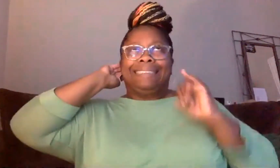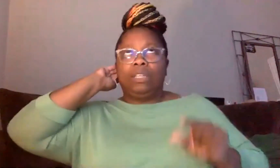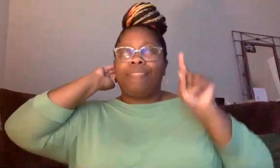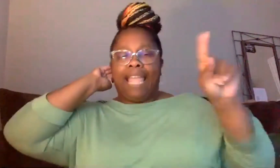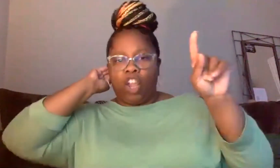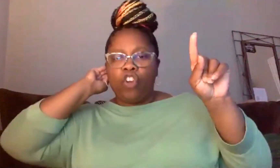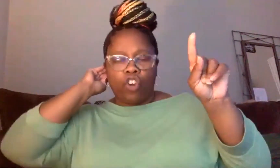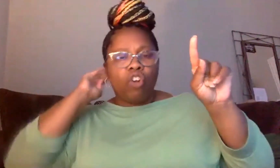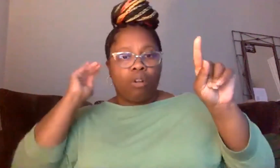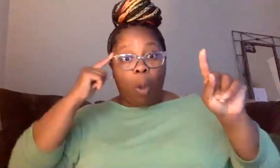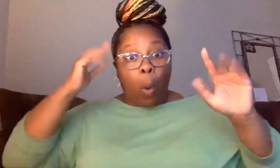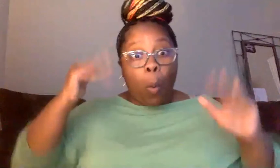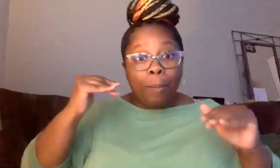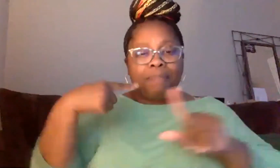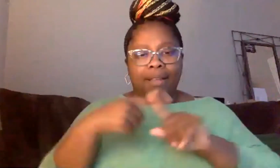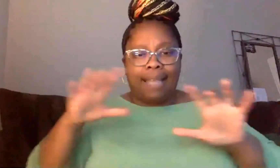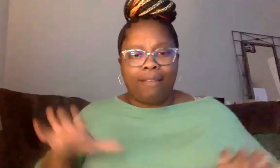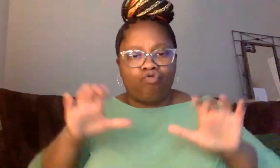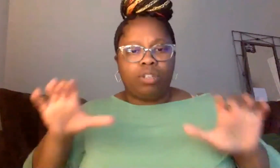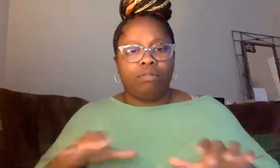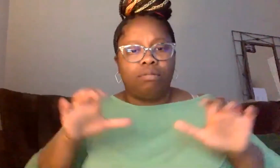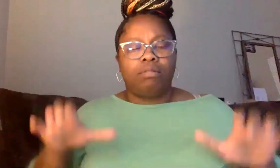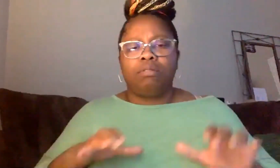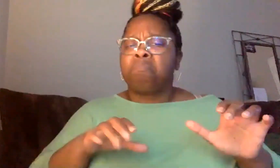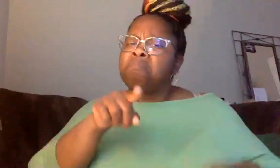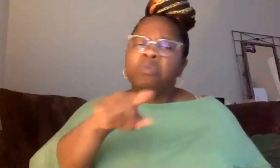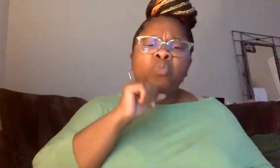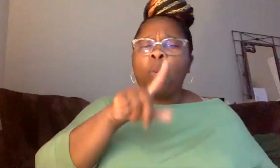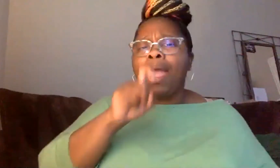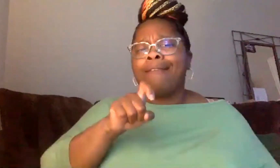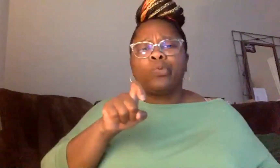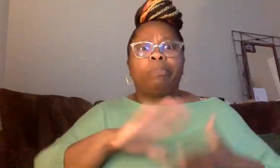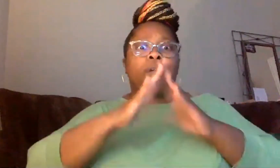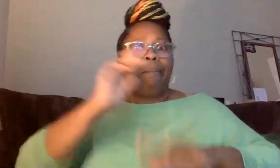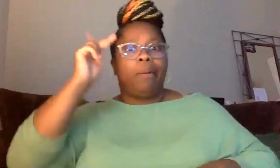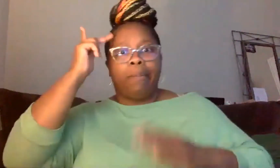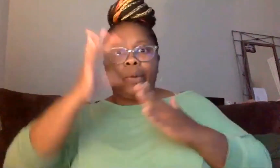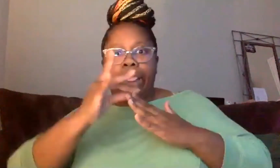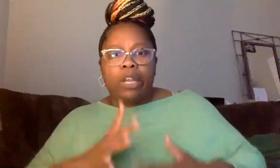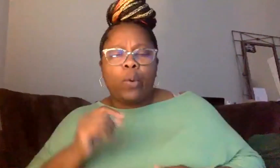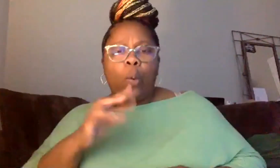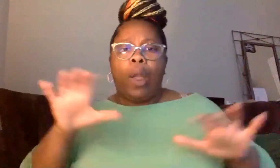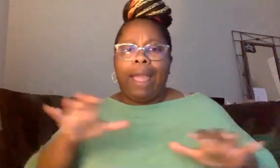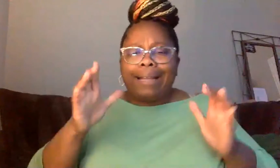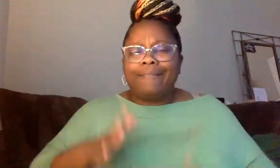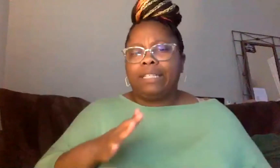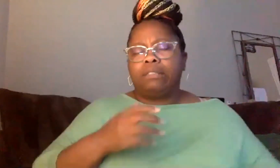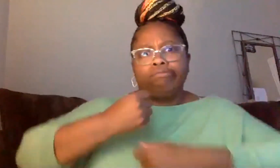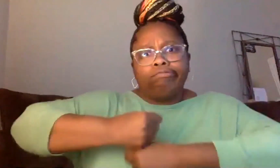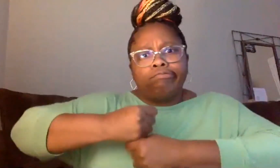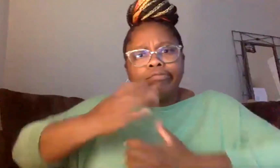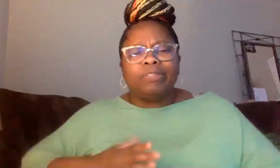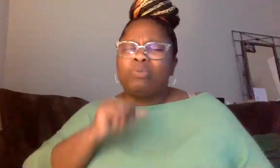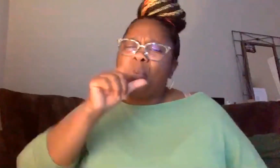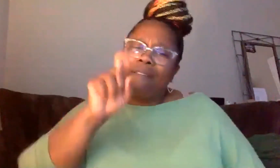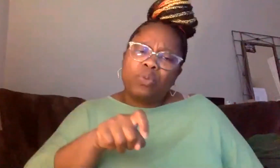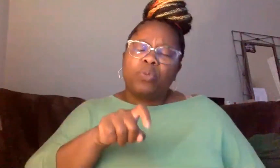each other. when I say active, you don't have to go out here and be a political leader or an activist. But when I say active, you know, I mean,